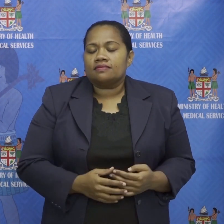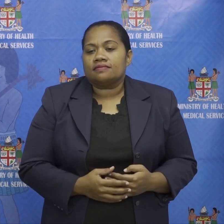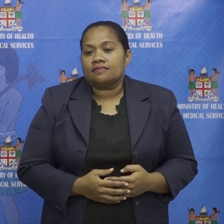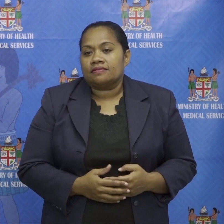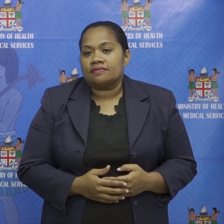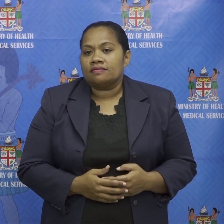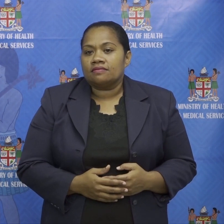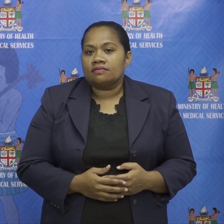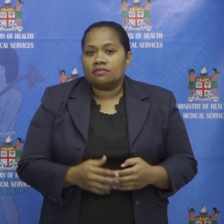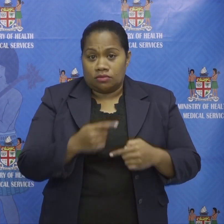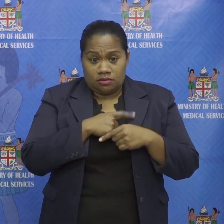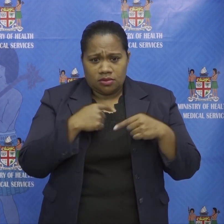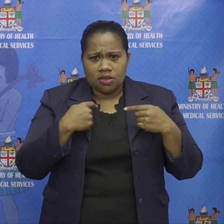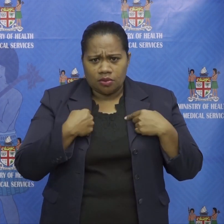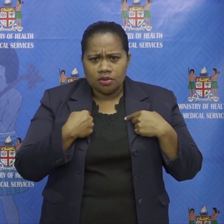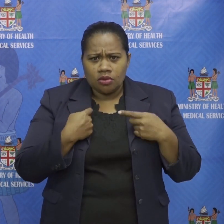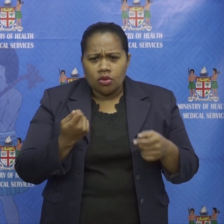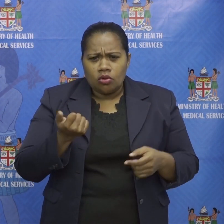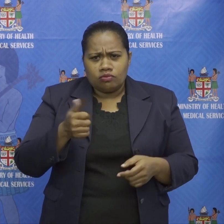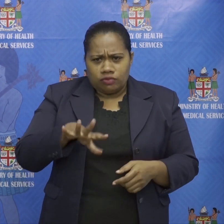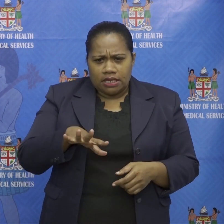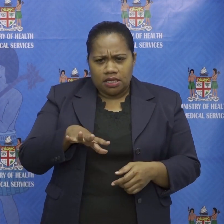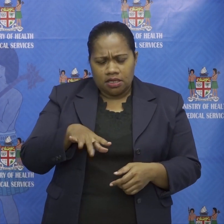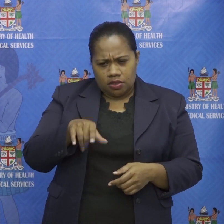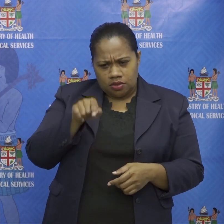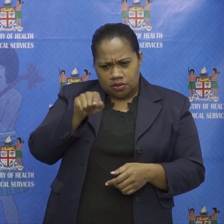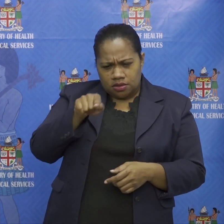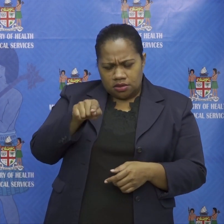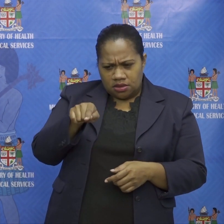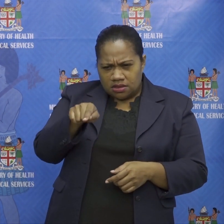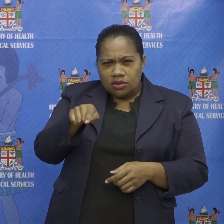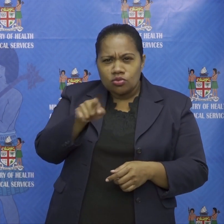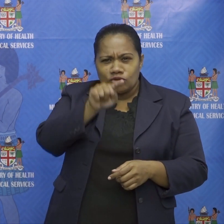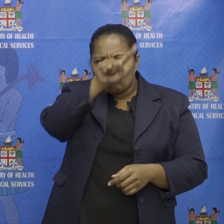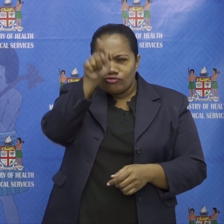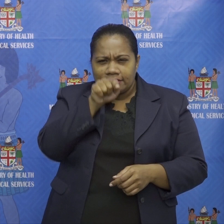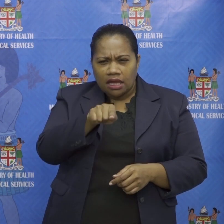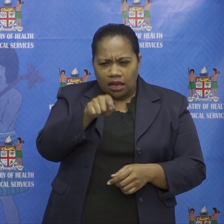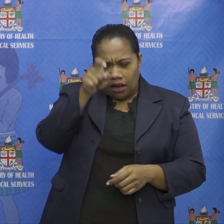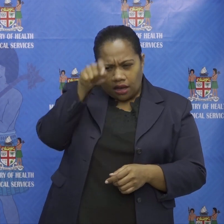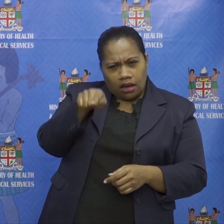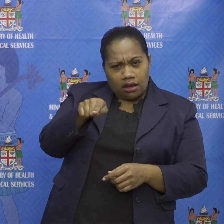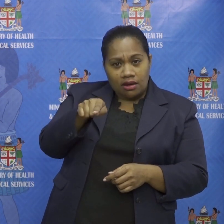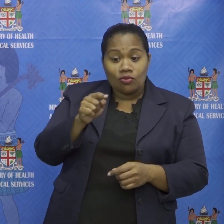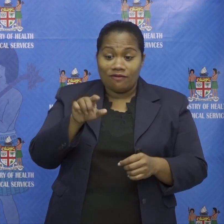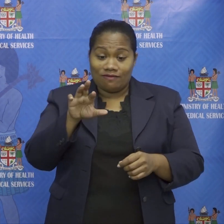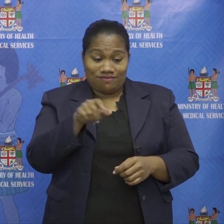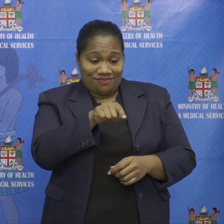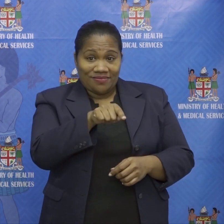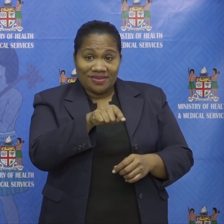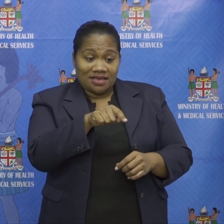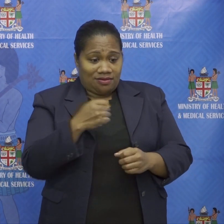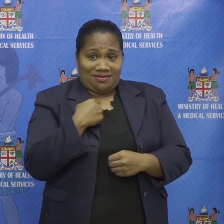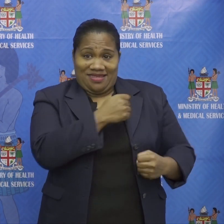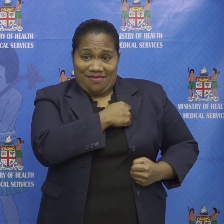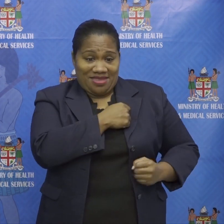already strongly suspected that this was the variant in question as case 73 the soldier working in